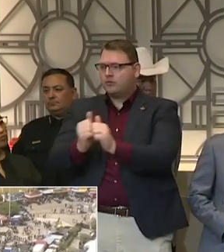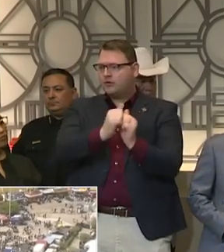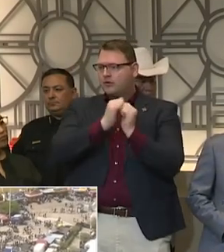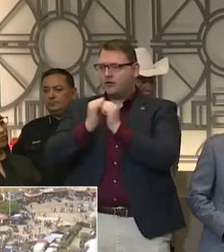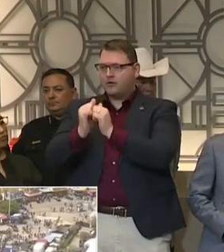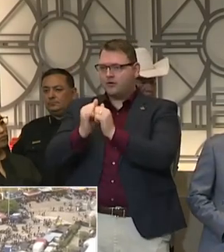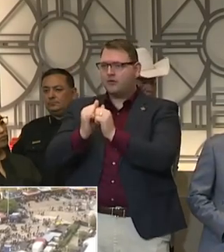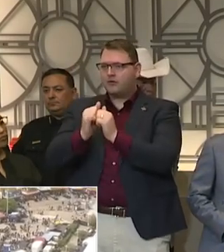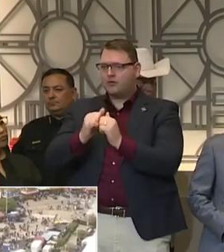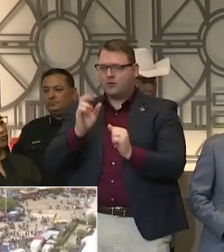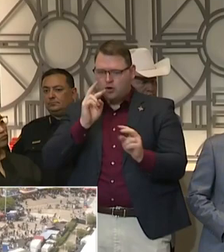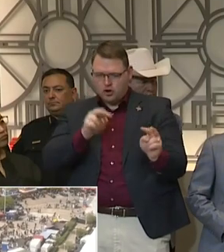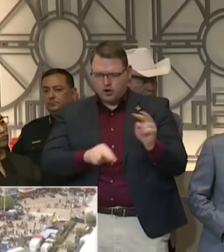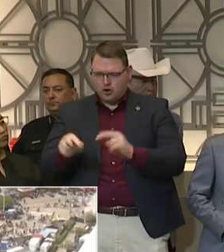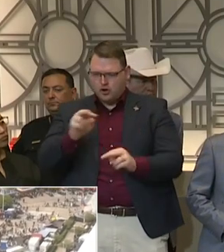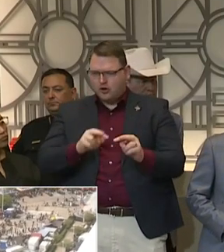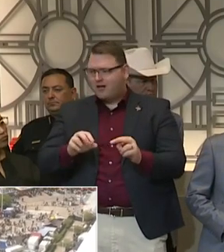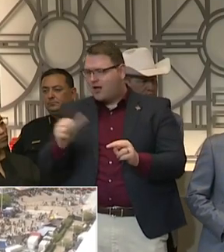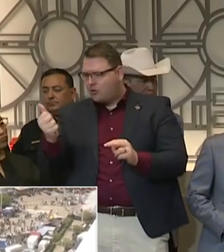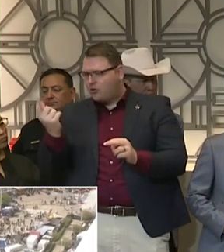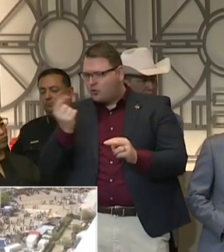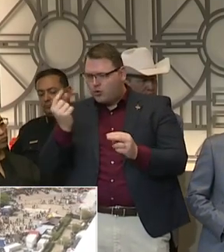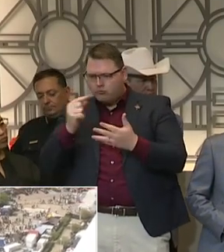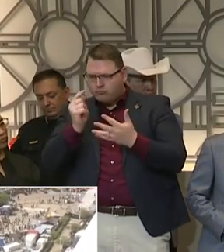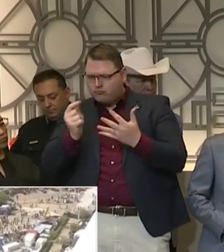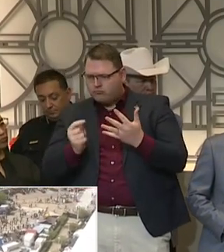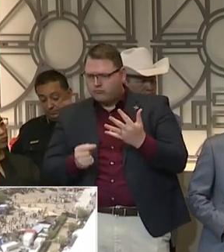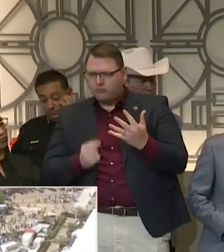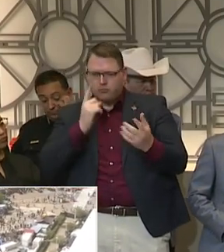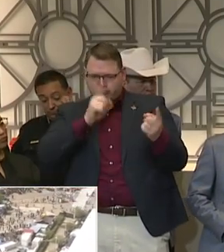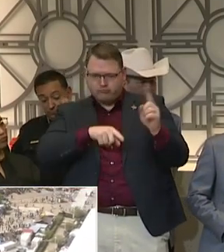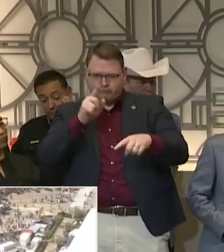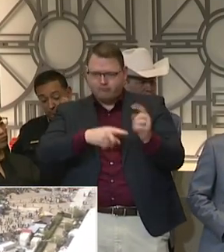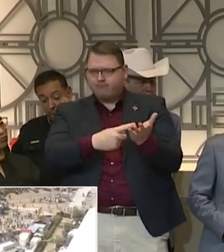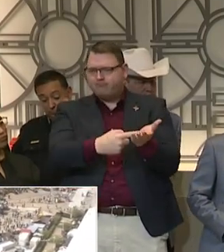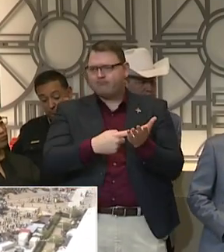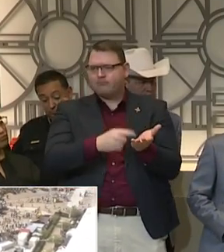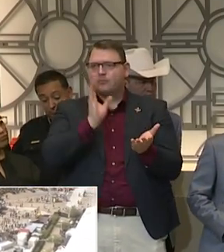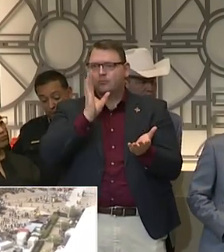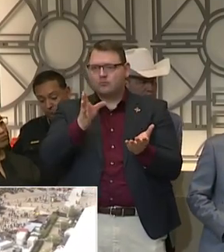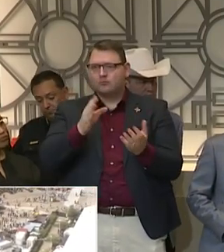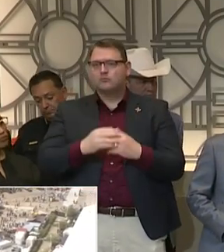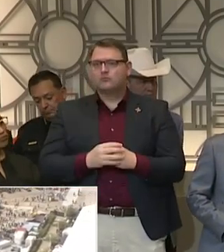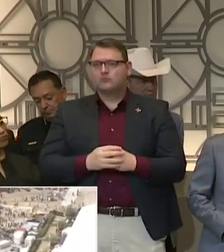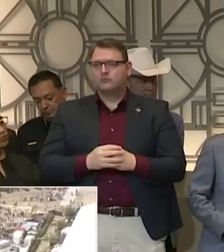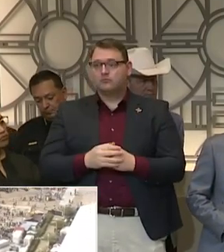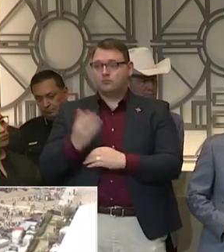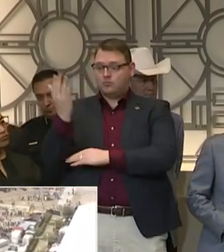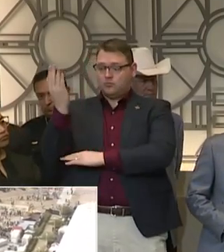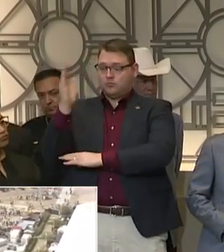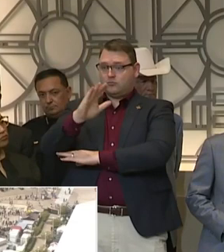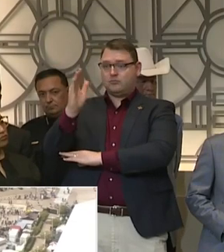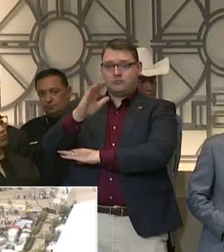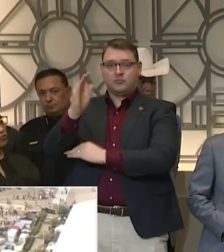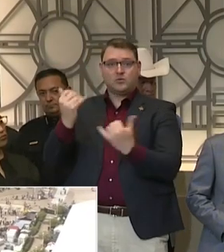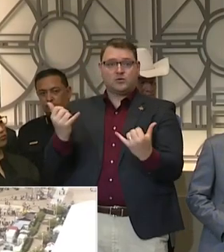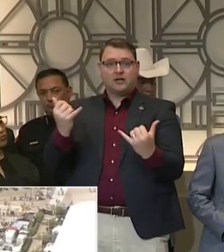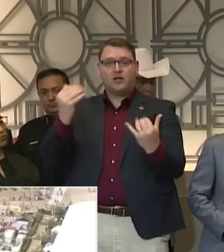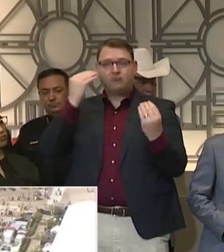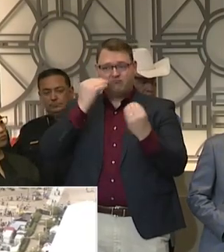I will also be issuing later today a disaster declaration for Harris County.